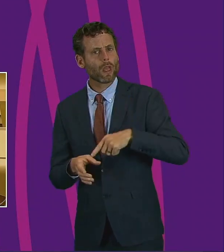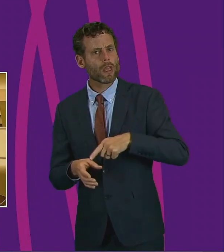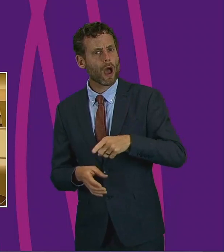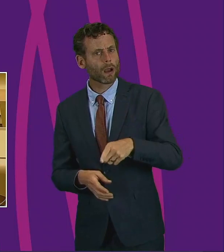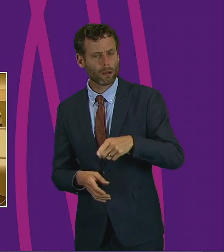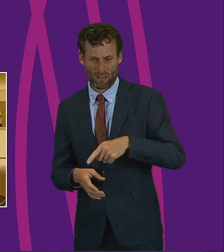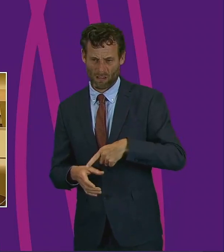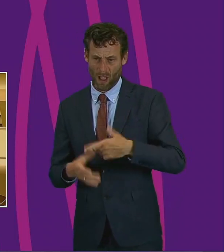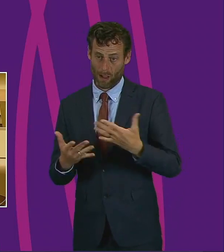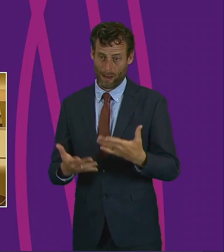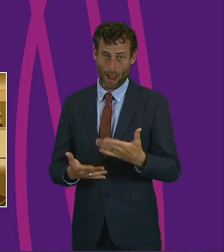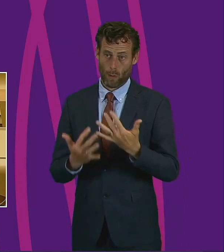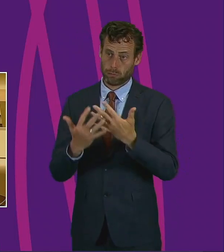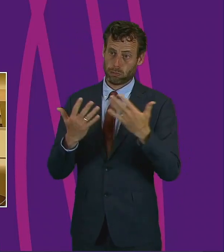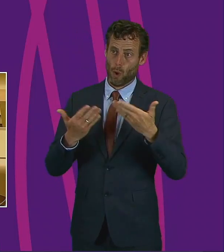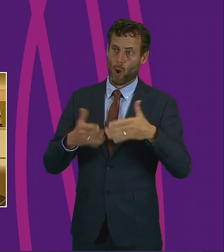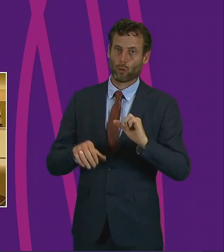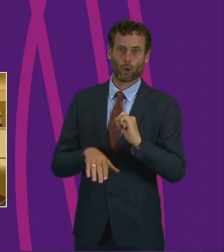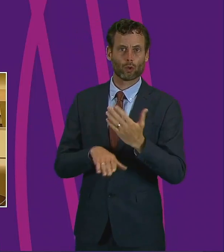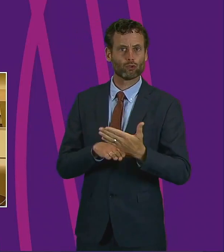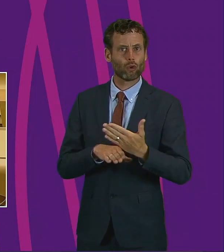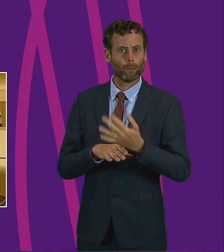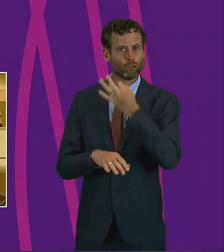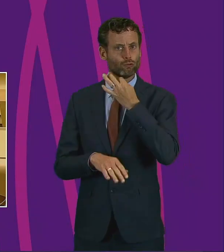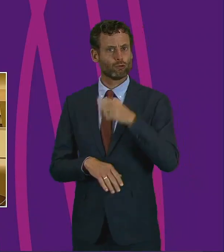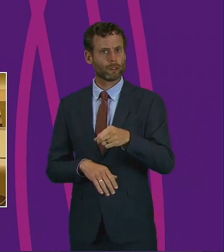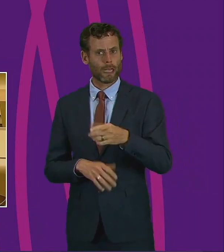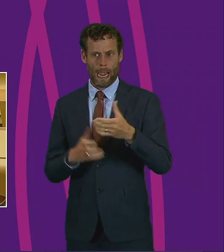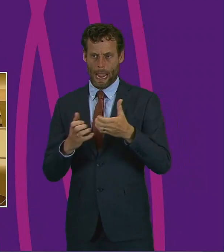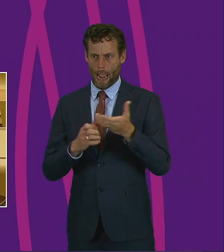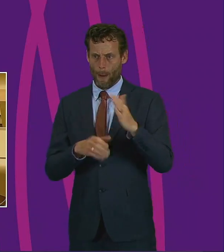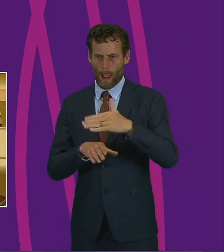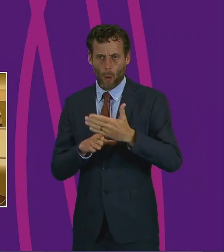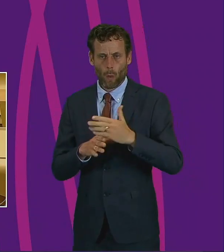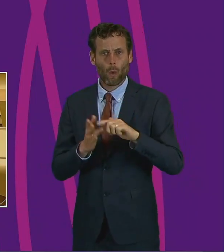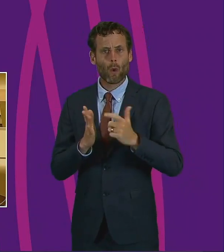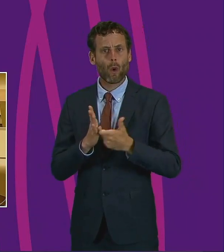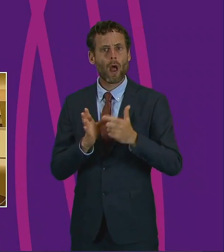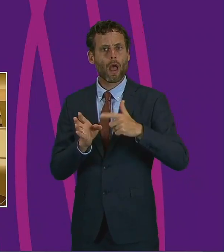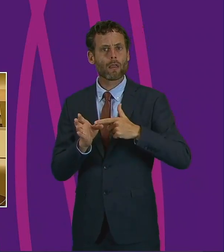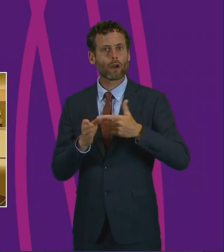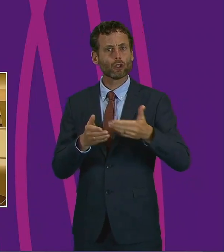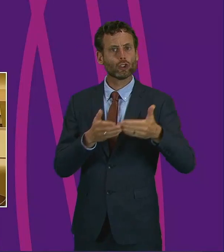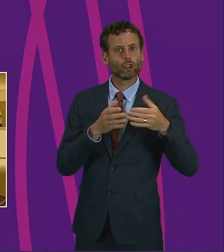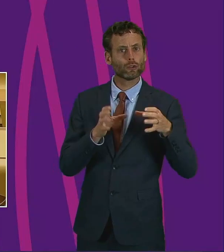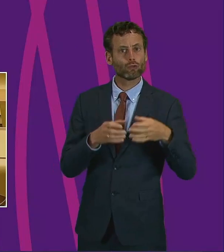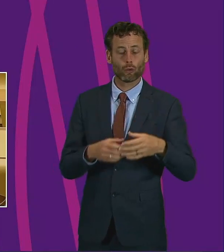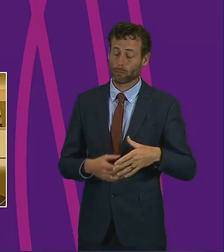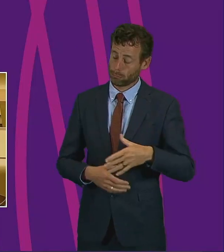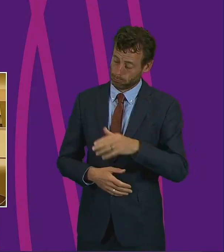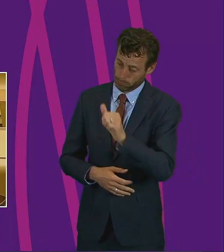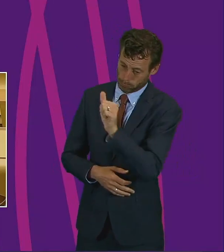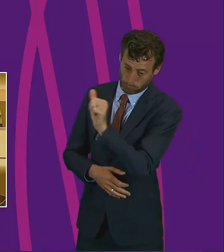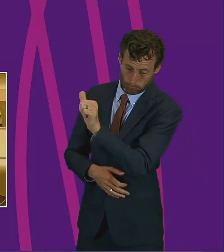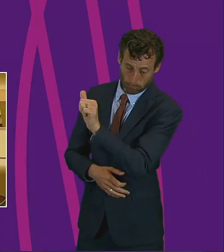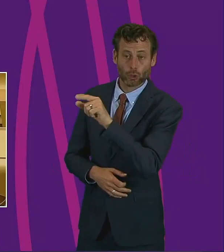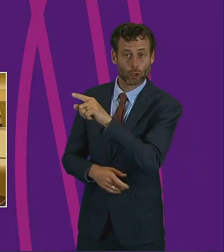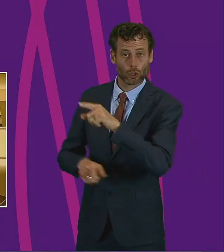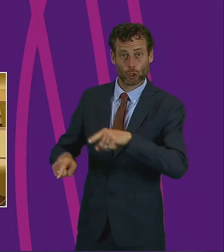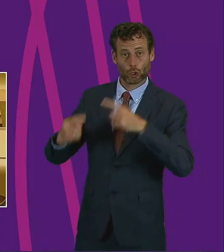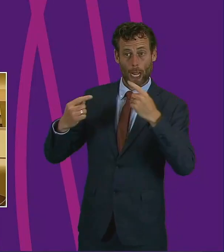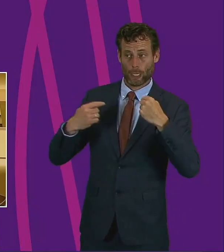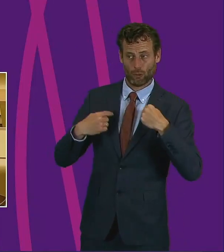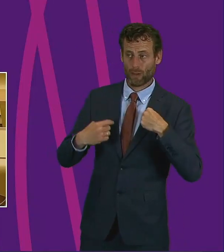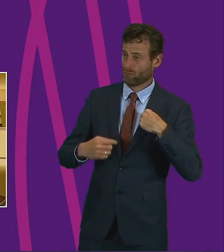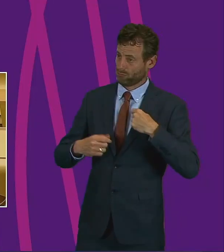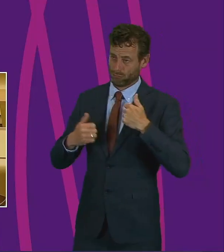and the importance of looking particularly at the young shielded group. And I will absolutely take on that challenge that she